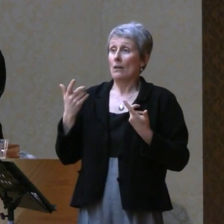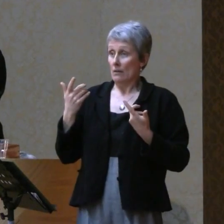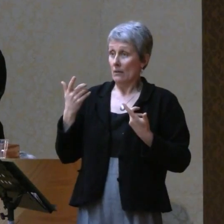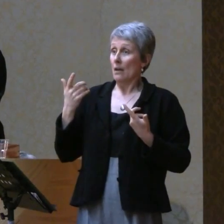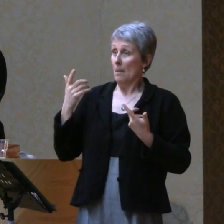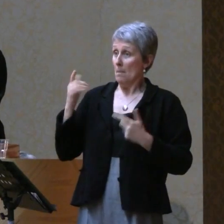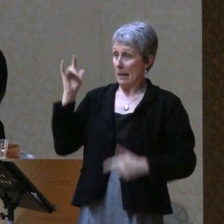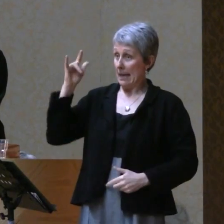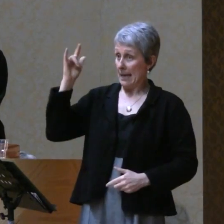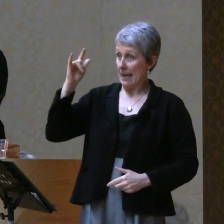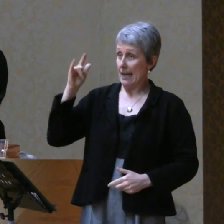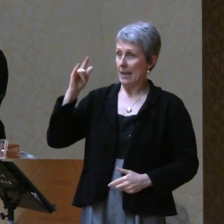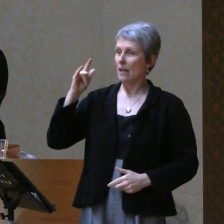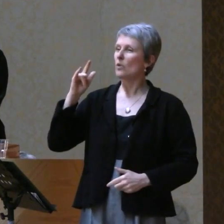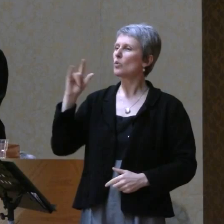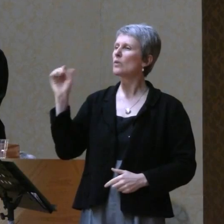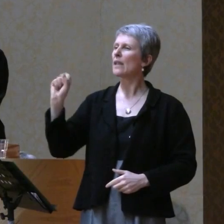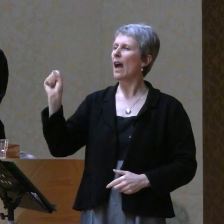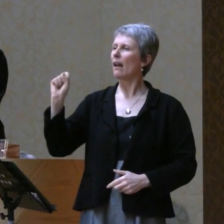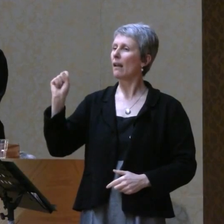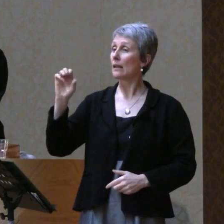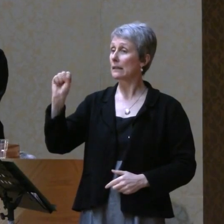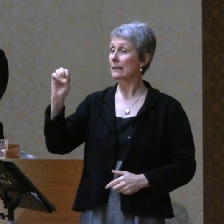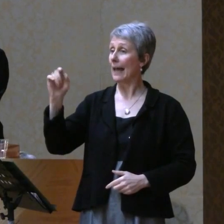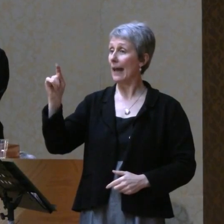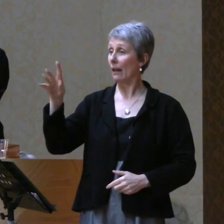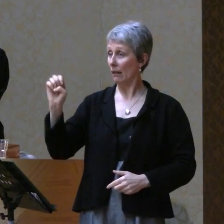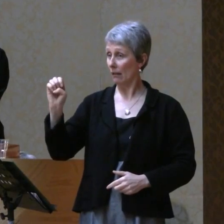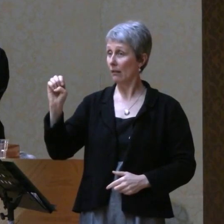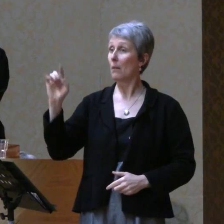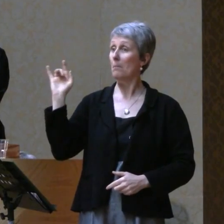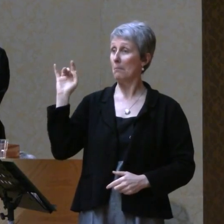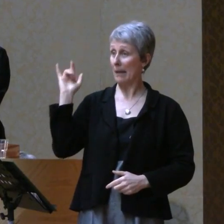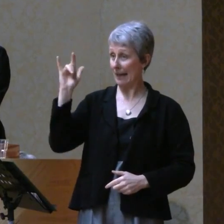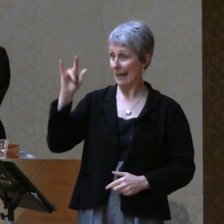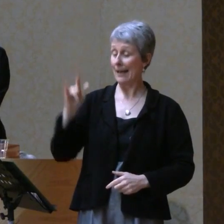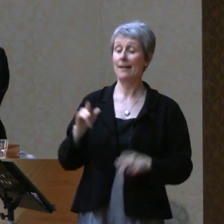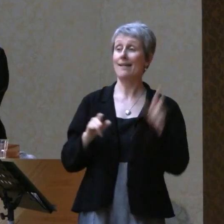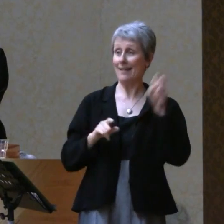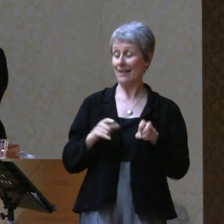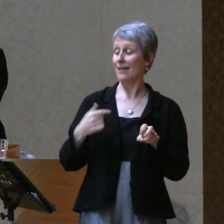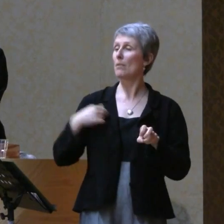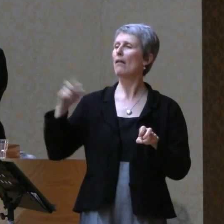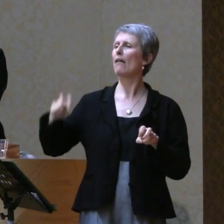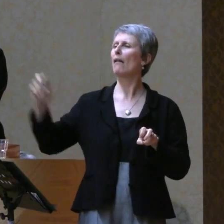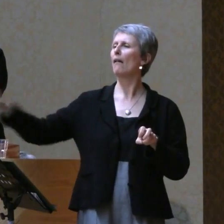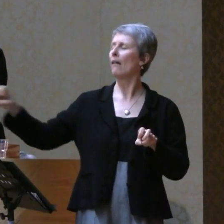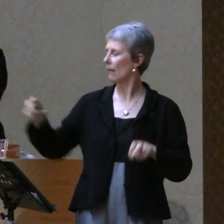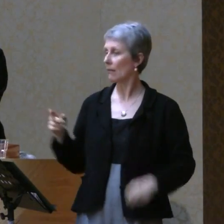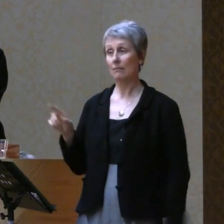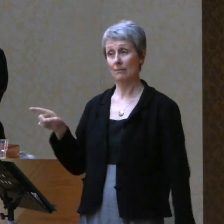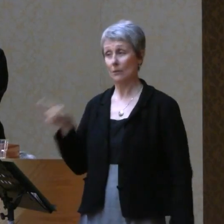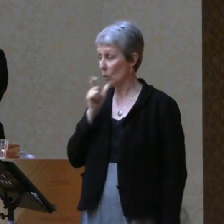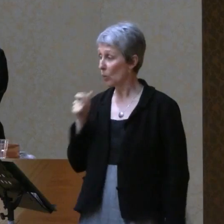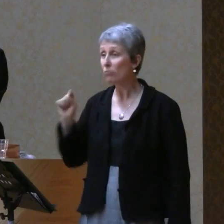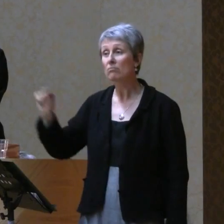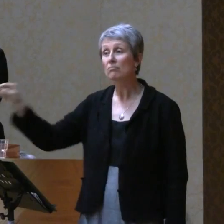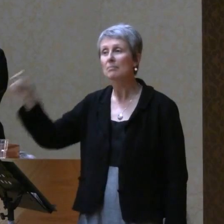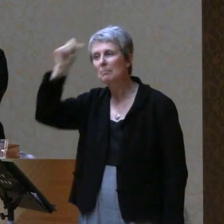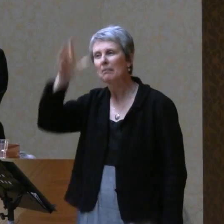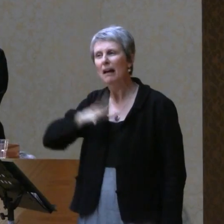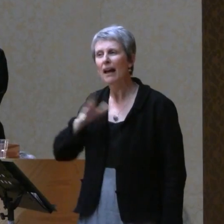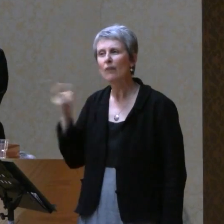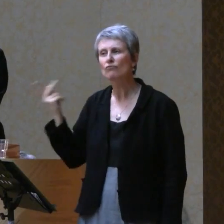on a plane ride back to Seattle? That's right. Two fundamental evangelical men